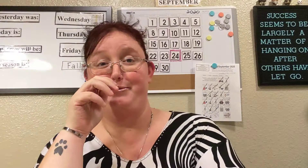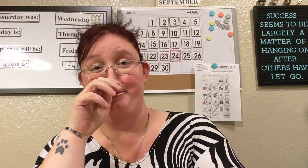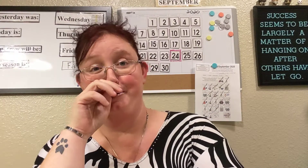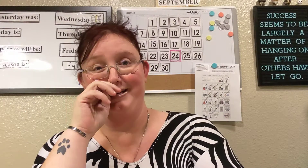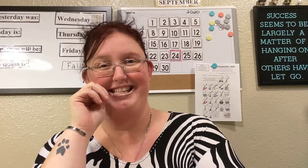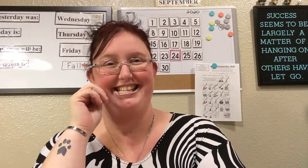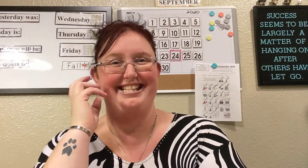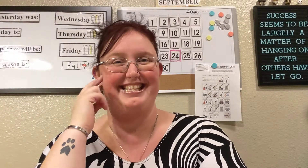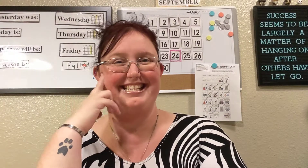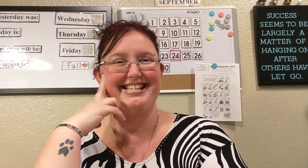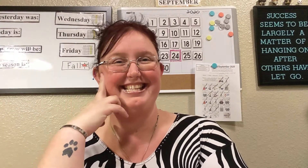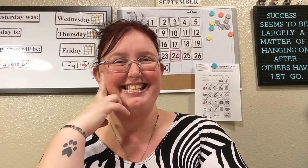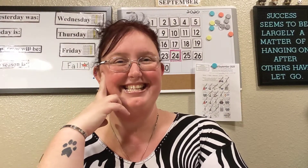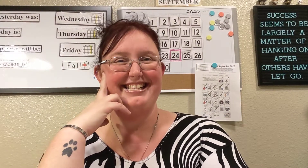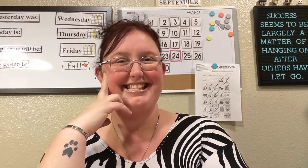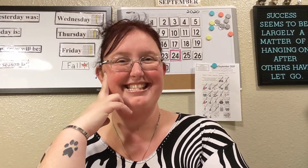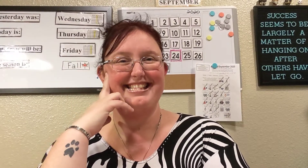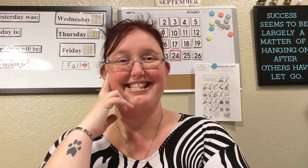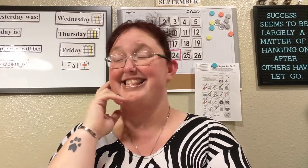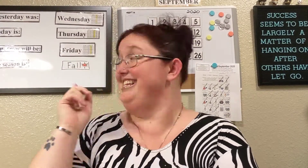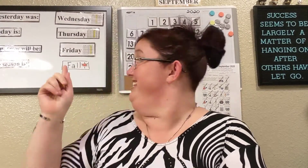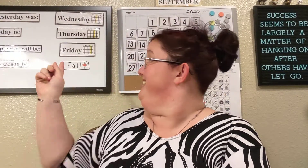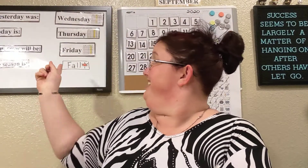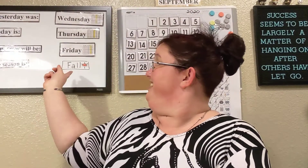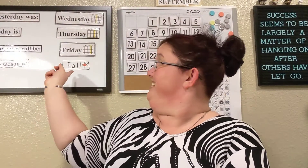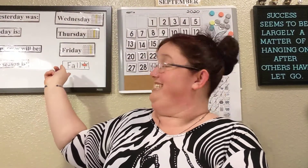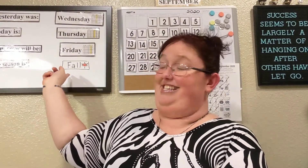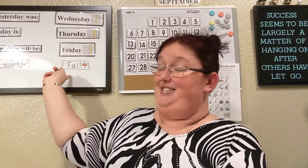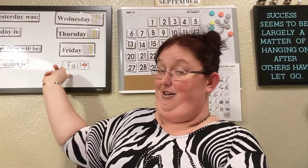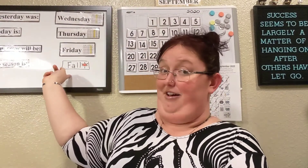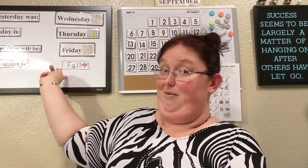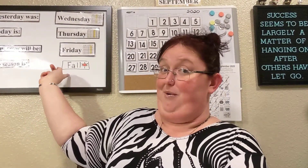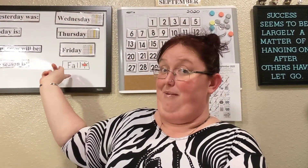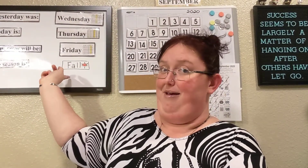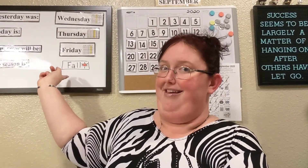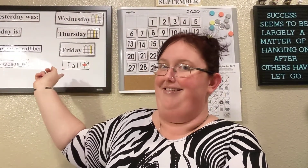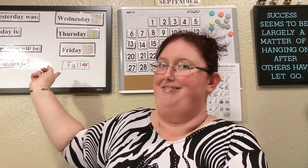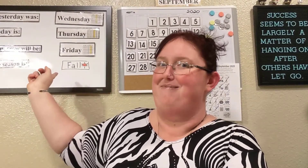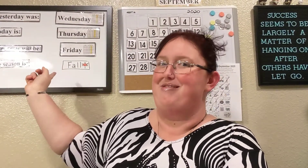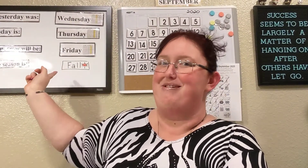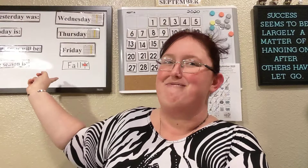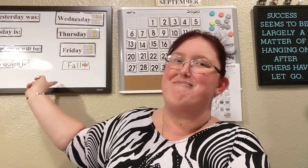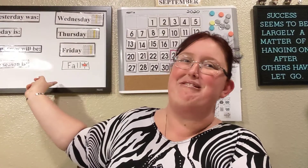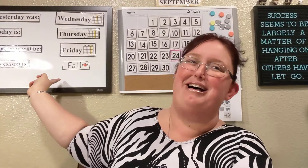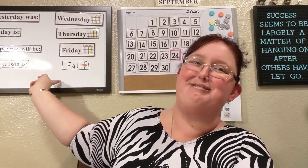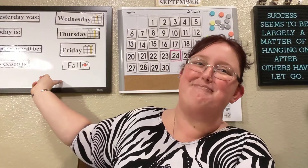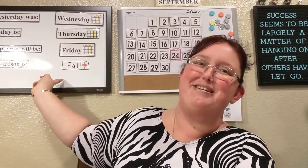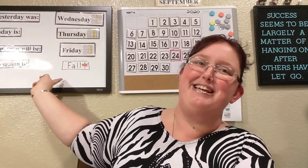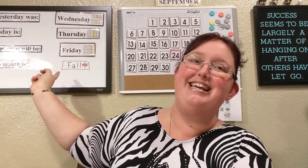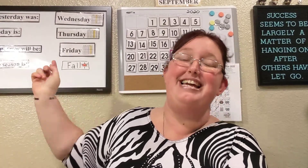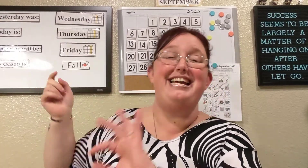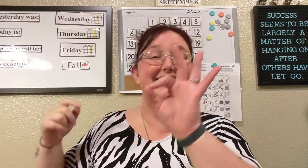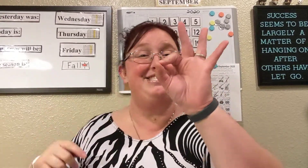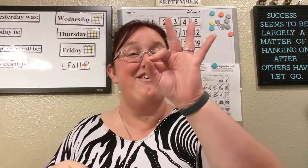because I still haven't brought me my thing from the classroom it's